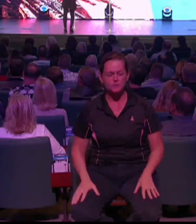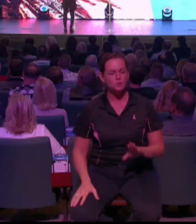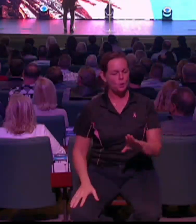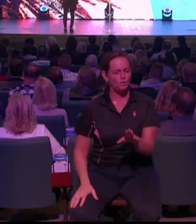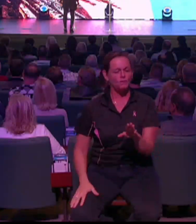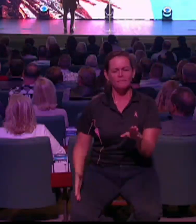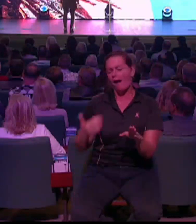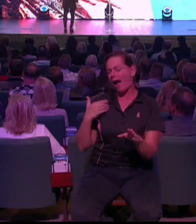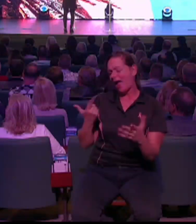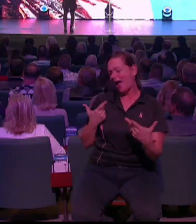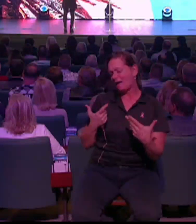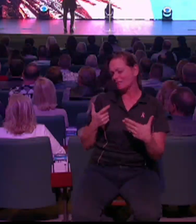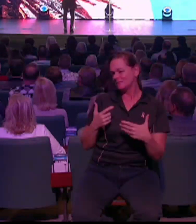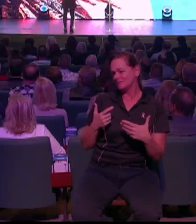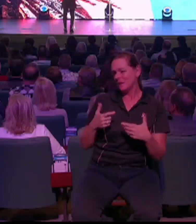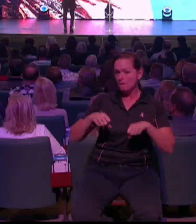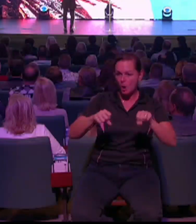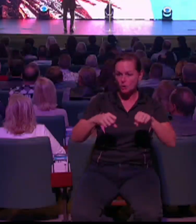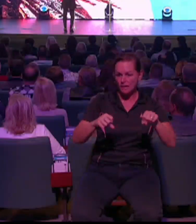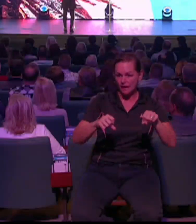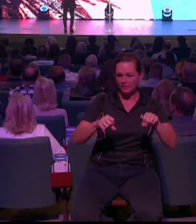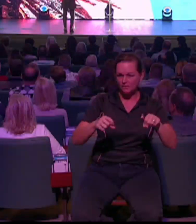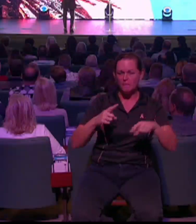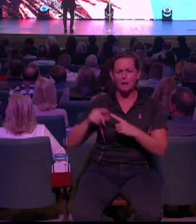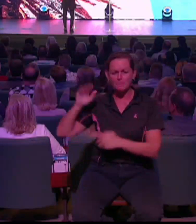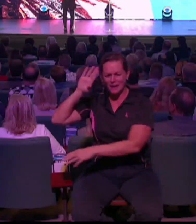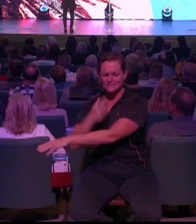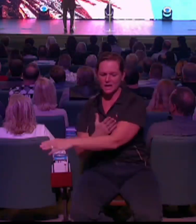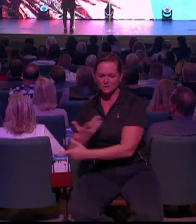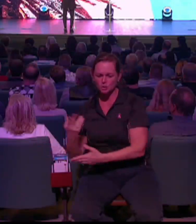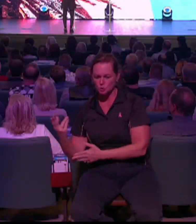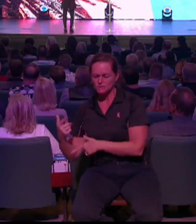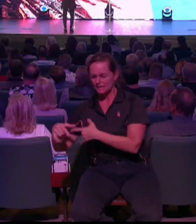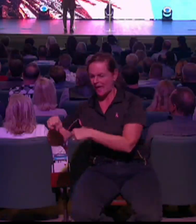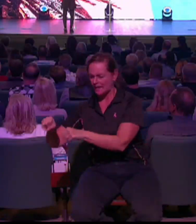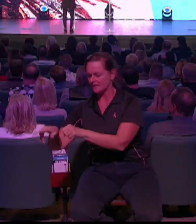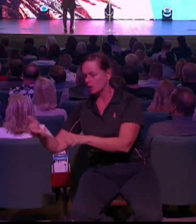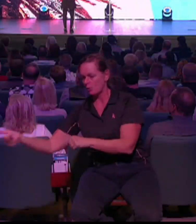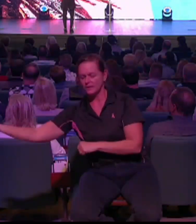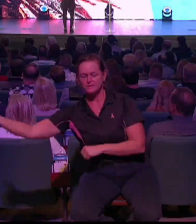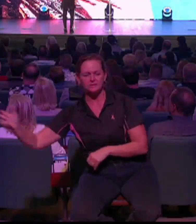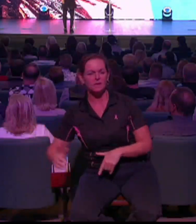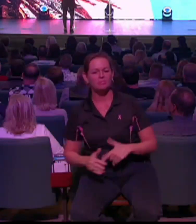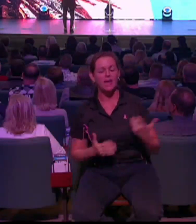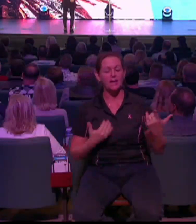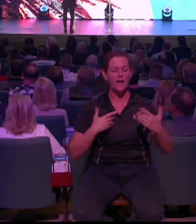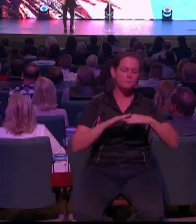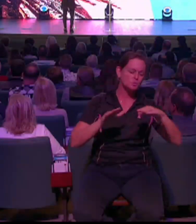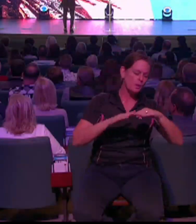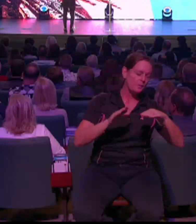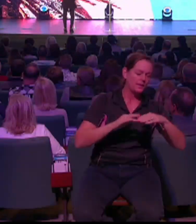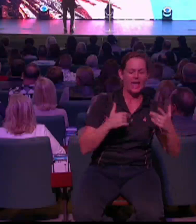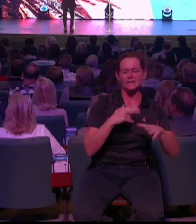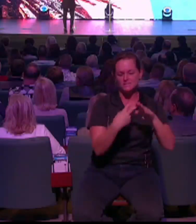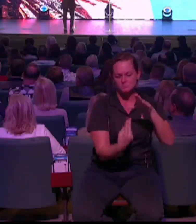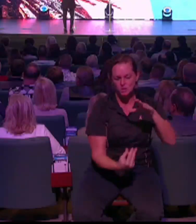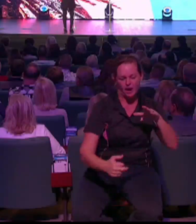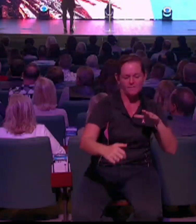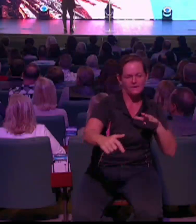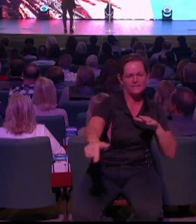dive off the boat. Why? I don't know. Halfway over, I was like, I'm going to die. I'm going to die. I'm like swimming and not going anywhere. I'm moving. My